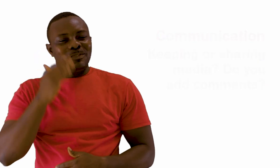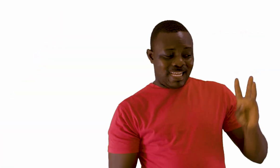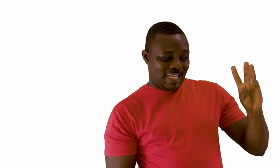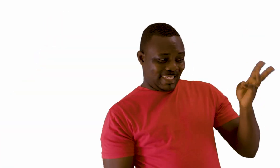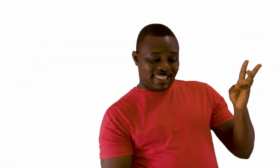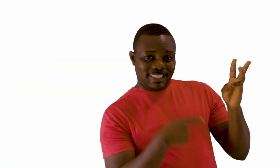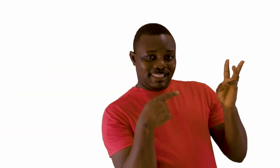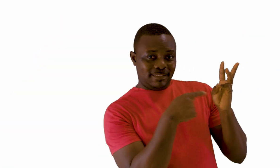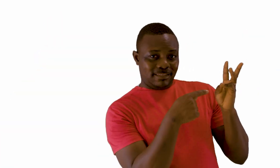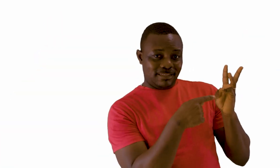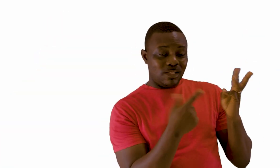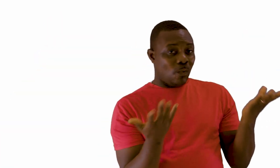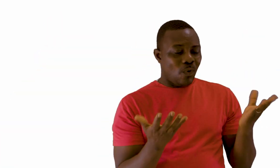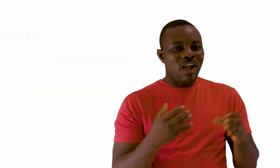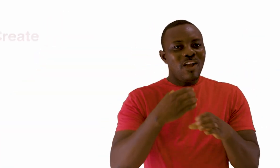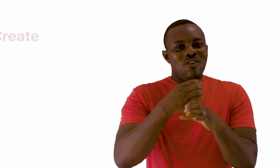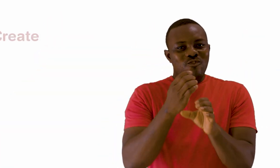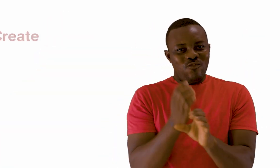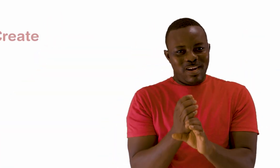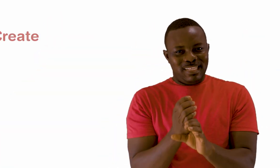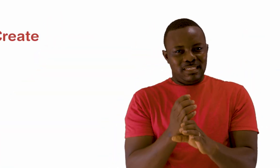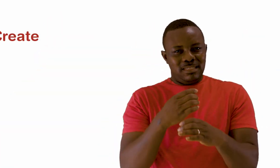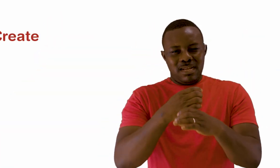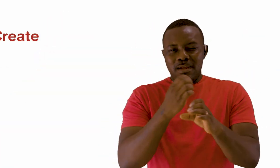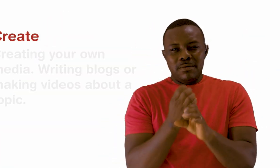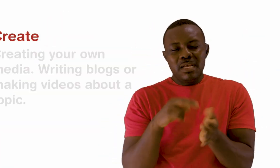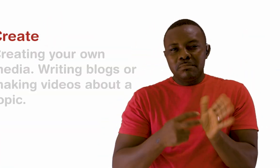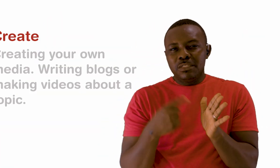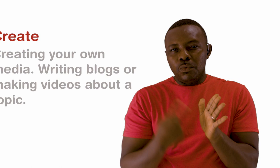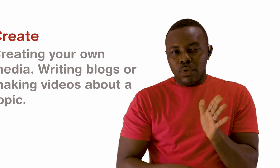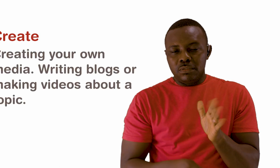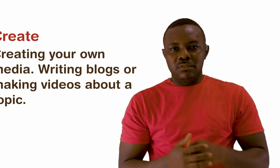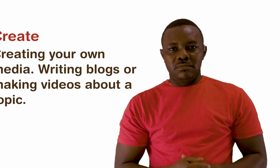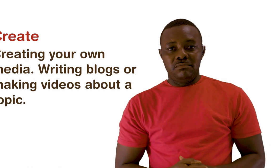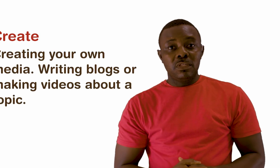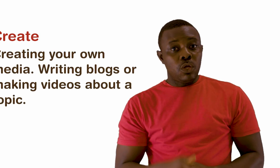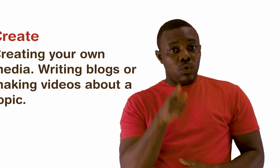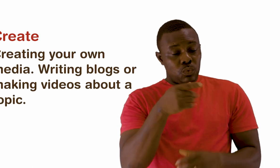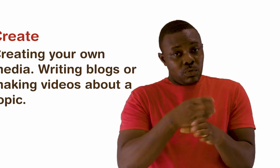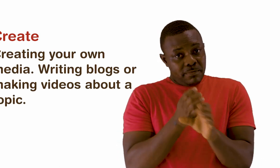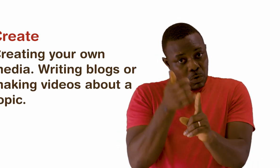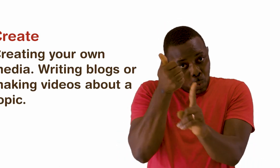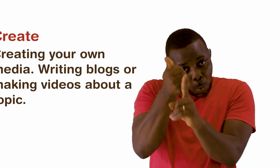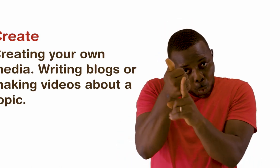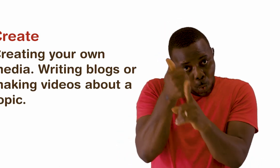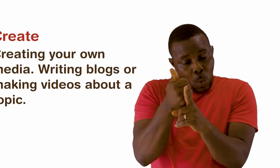Lastly, we have create. Create means creating your own media. An example would be writing